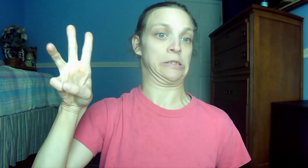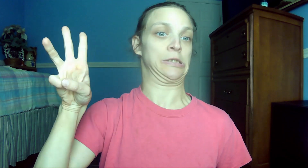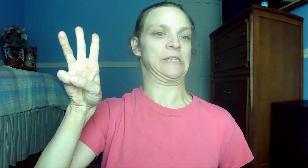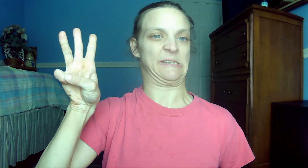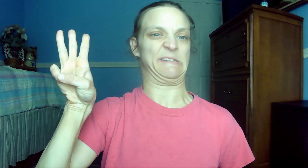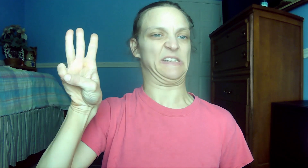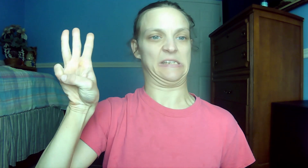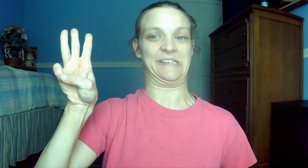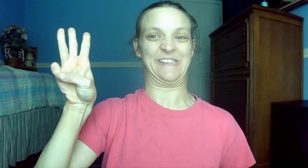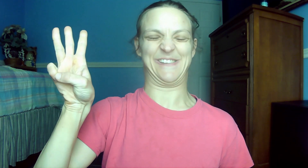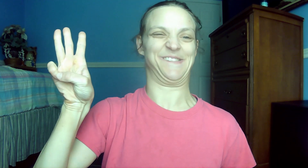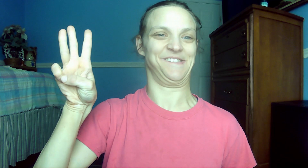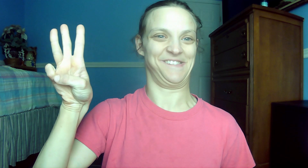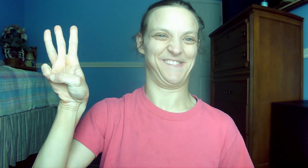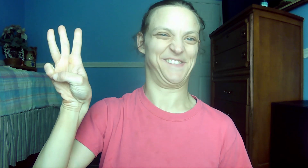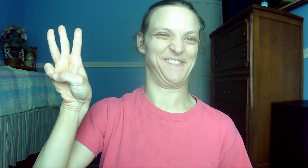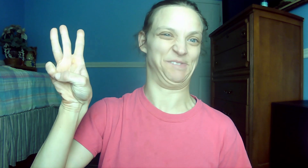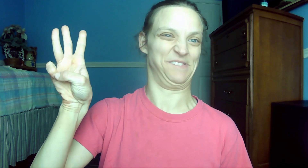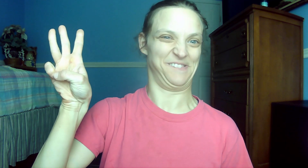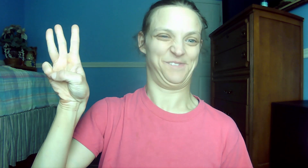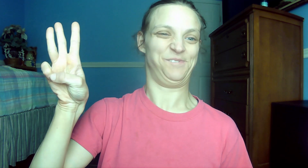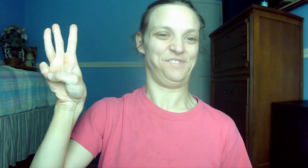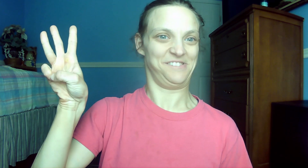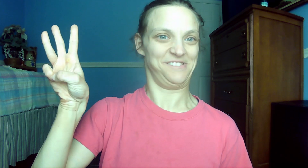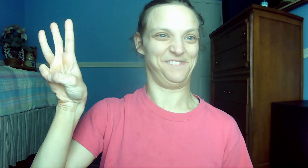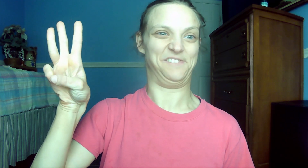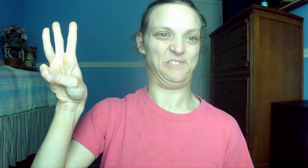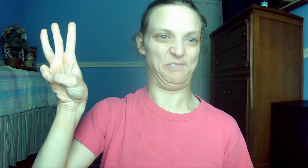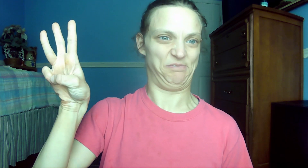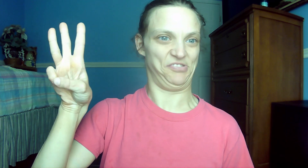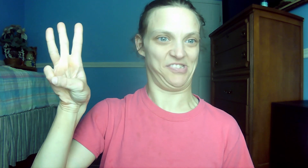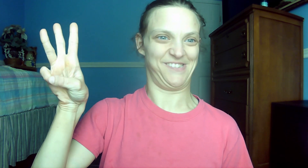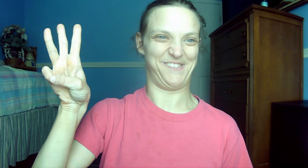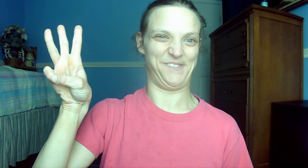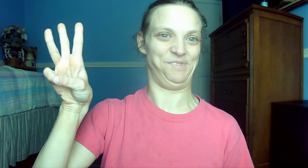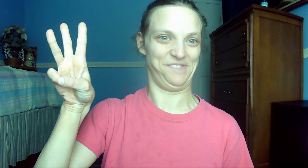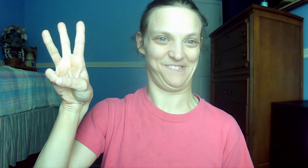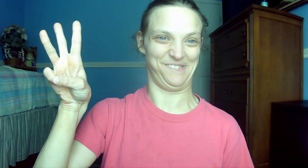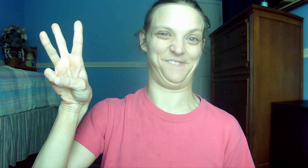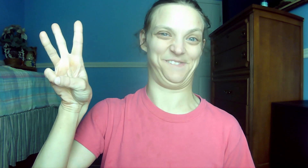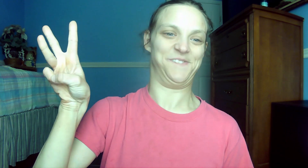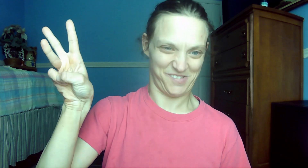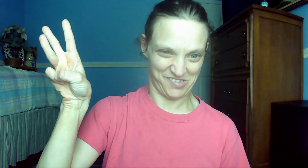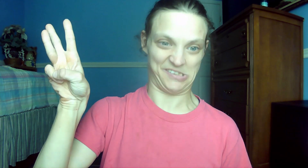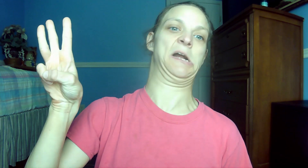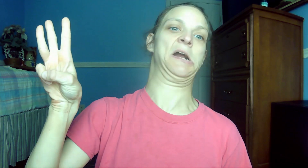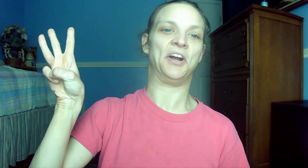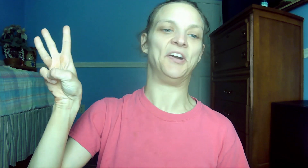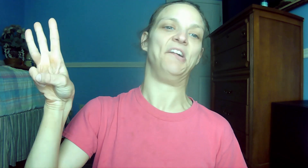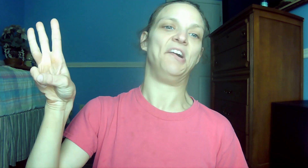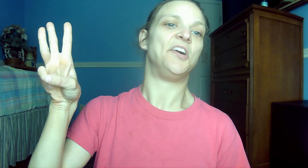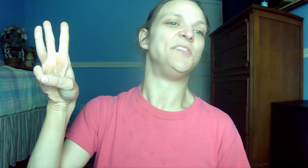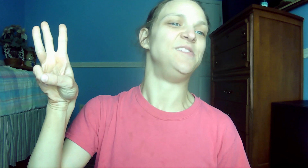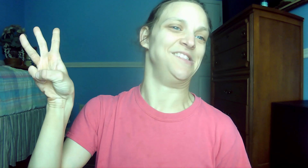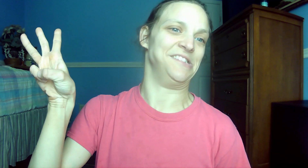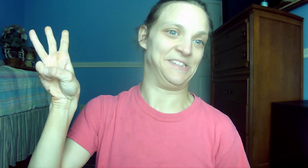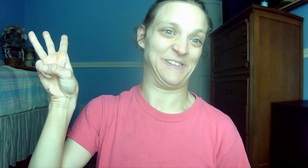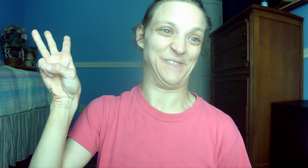John 14.16 And I will ask the Father, and he will give you another advocate to help you and be with you forever.